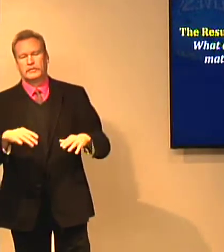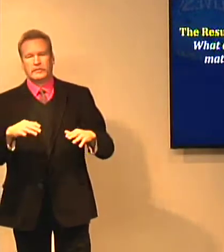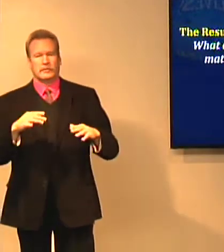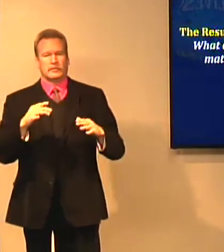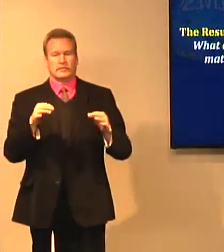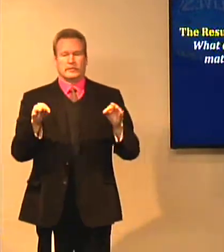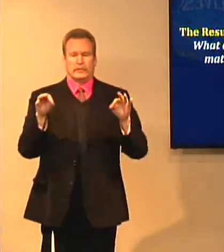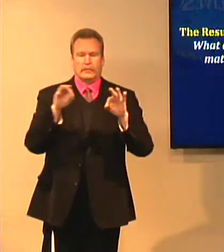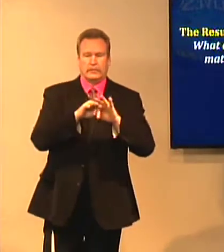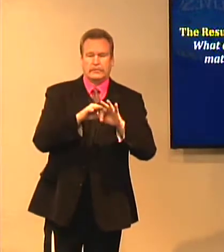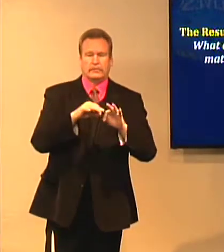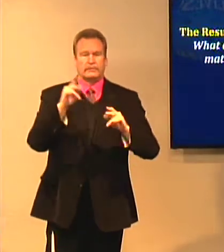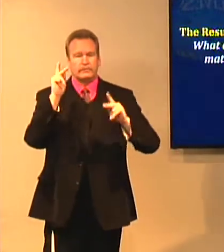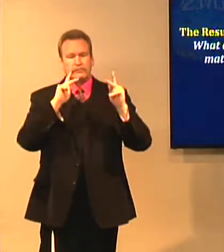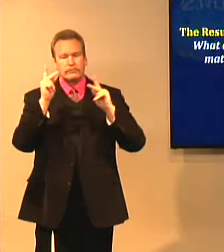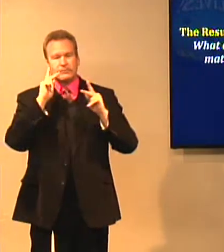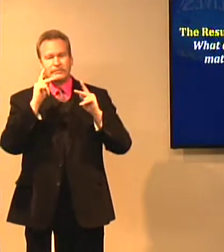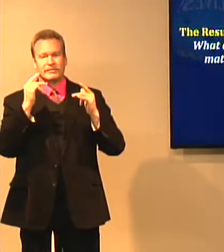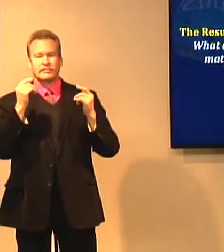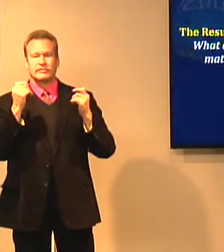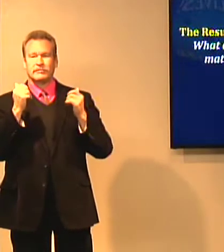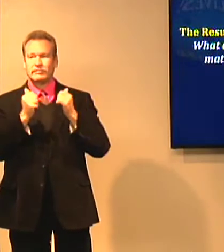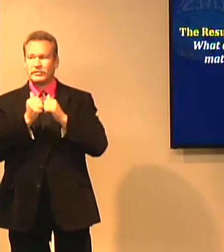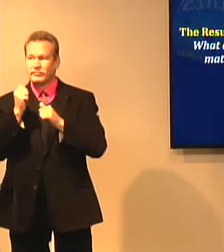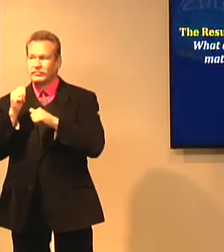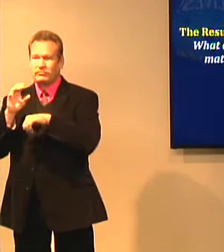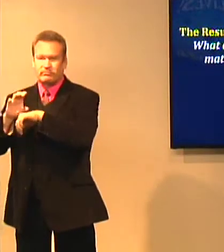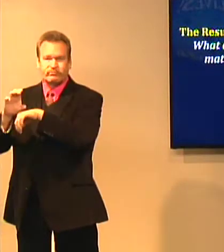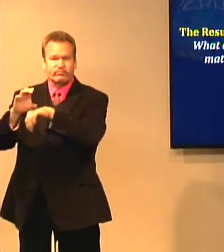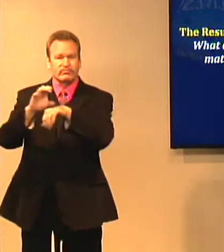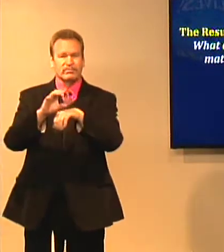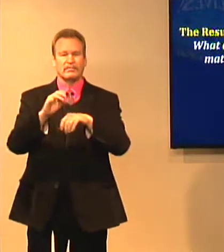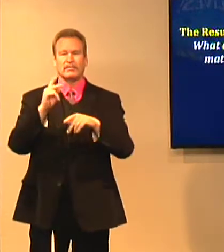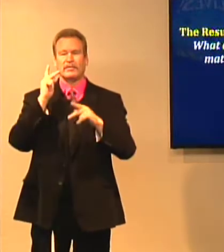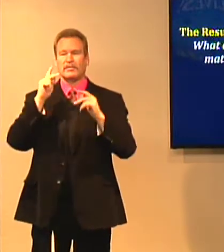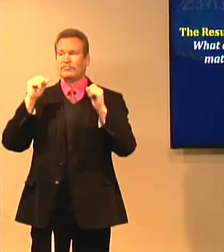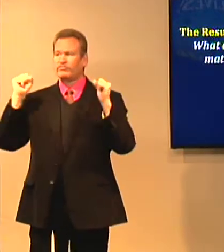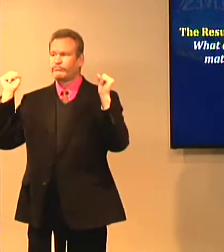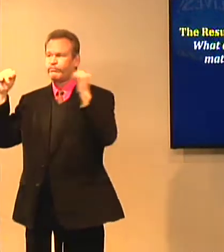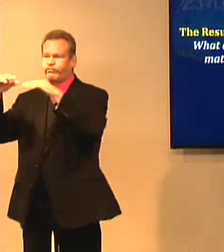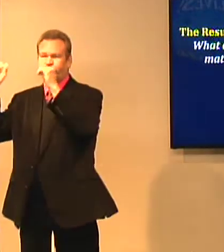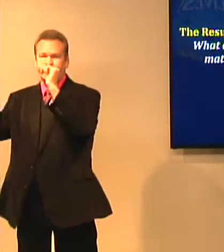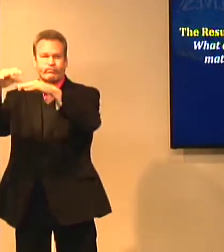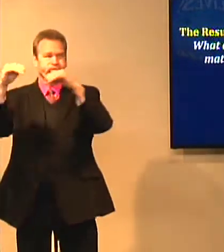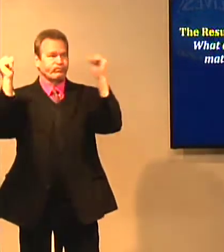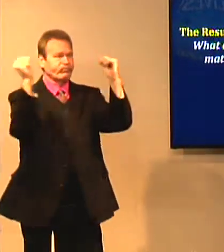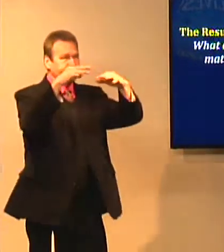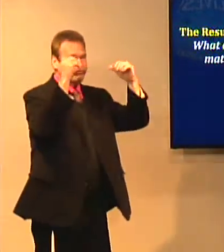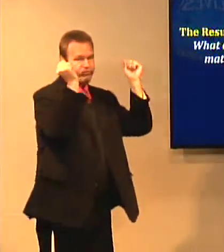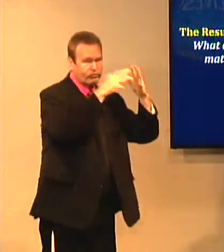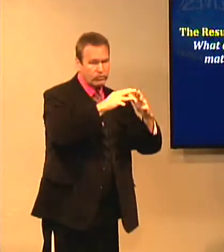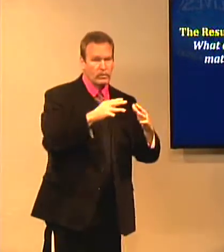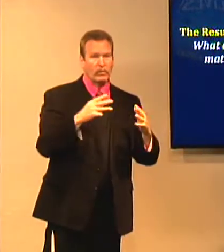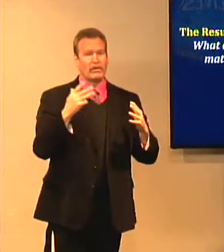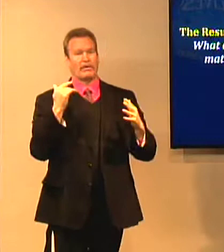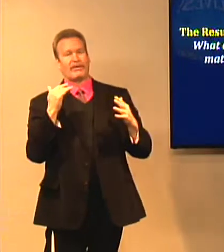This morning, we are going to be, you know, people are flocking to churches this morning